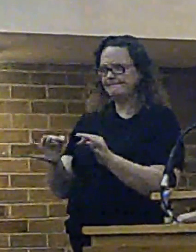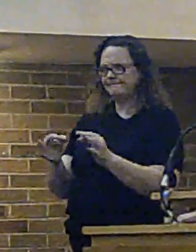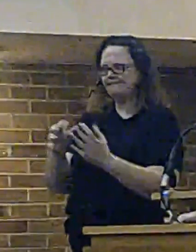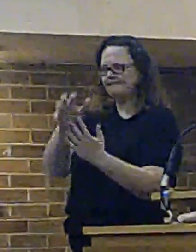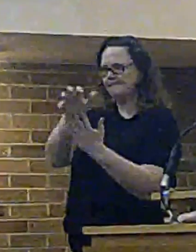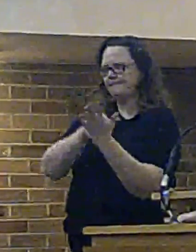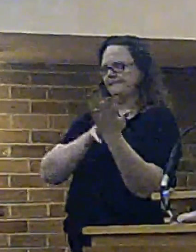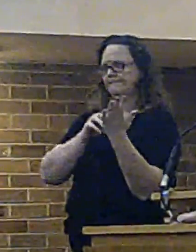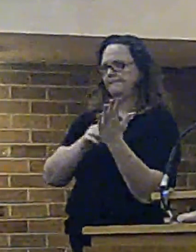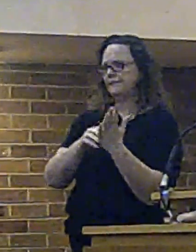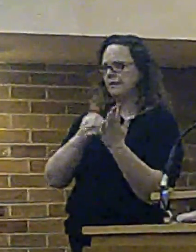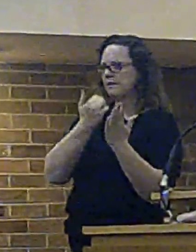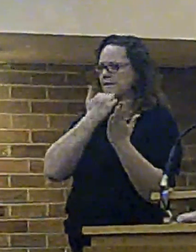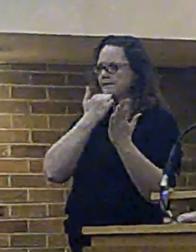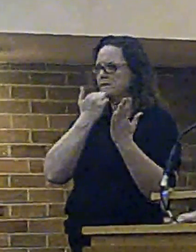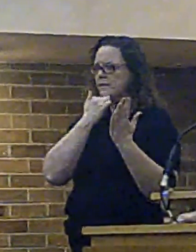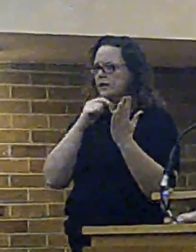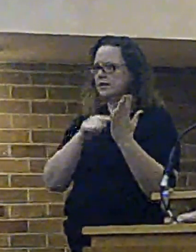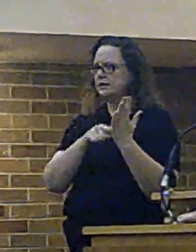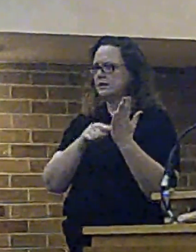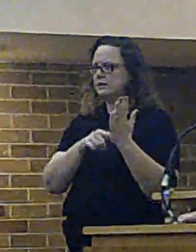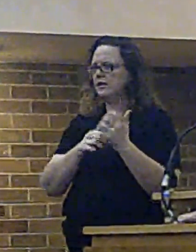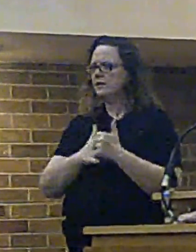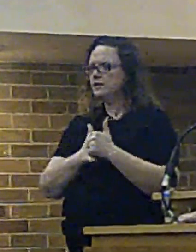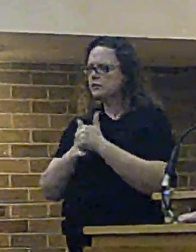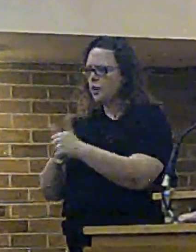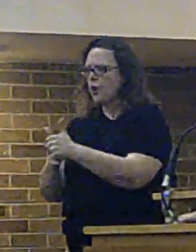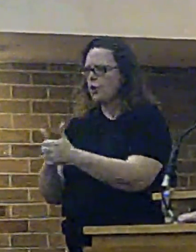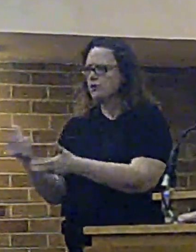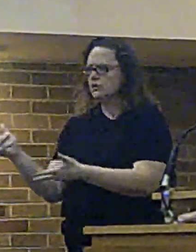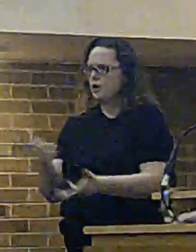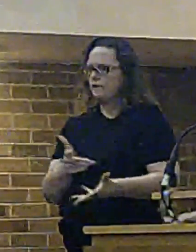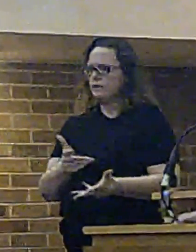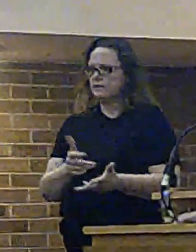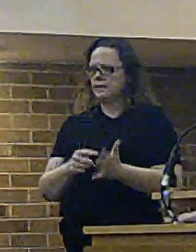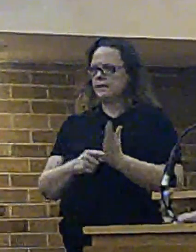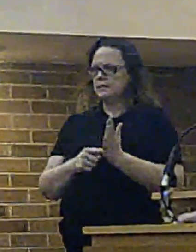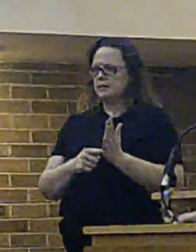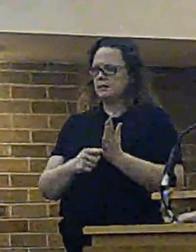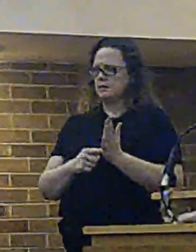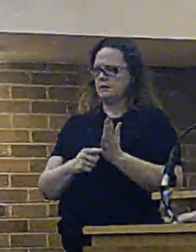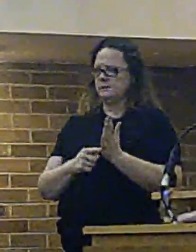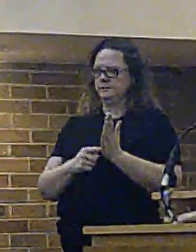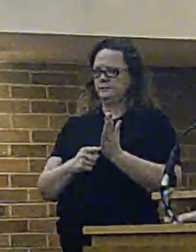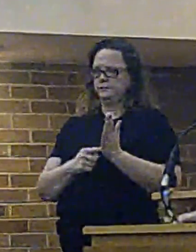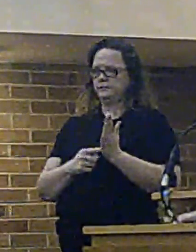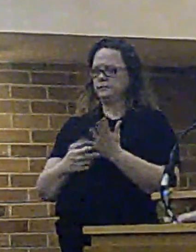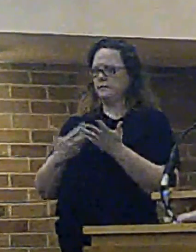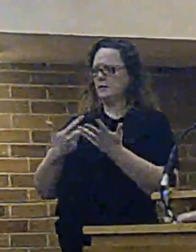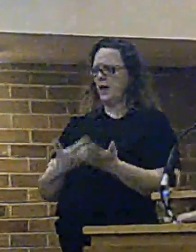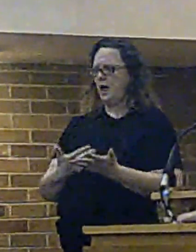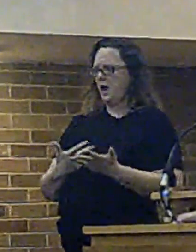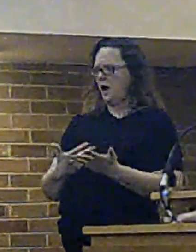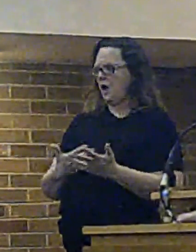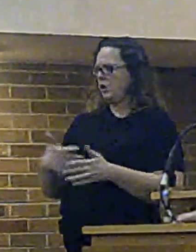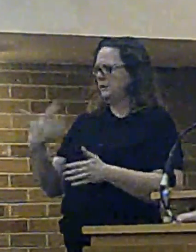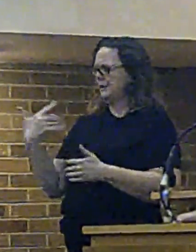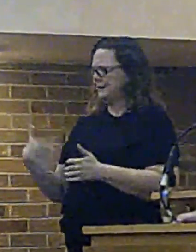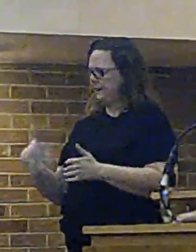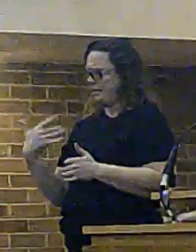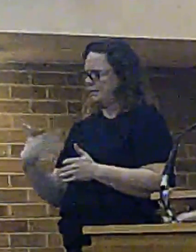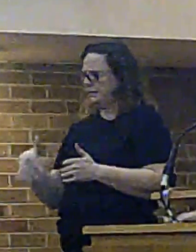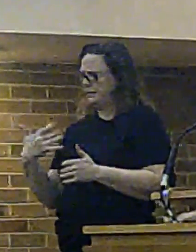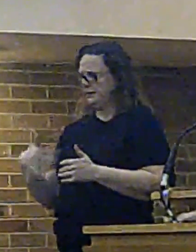what we mean by support services. What we've done is very simply differentiate from expenditure that is not